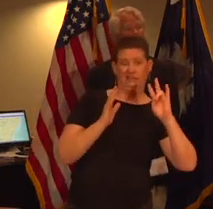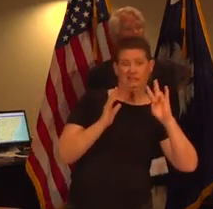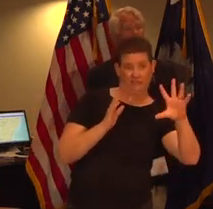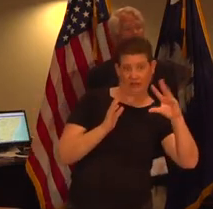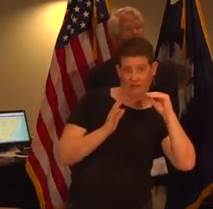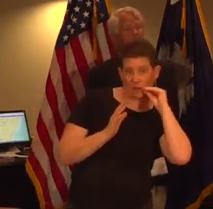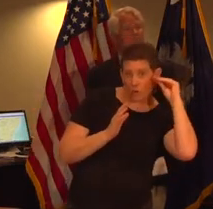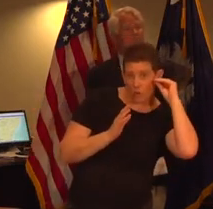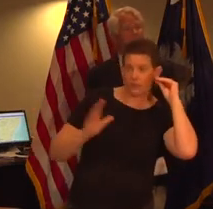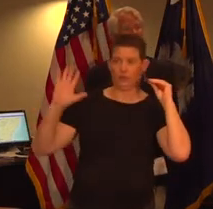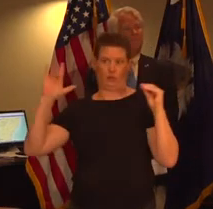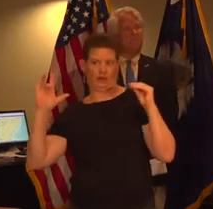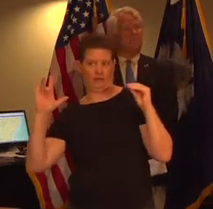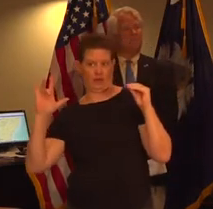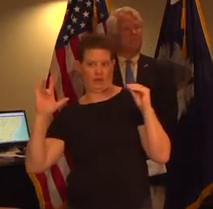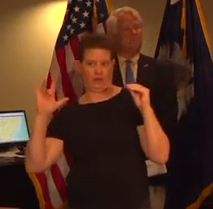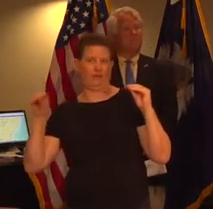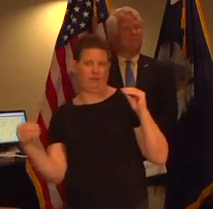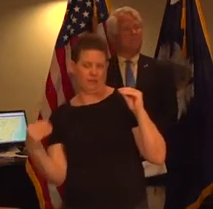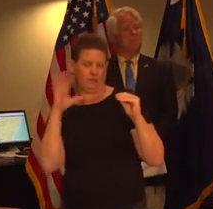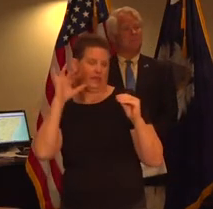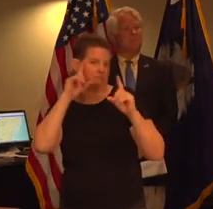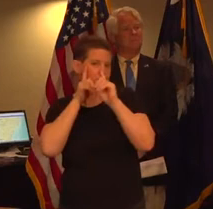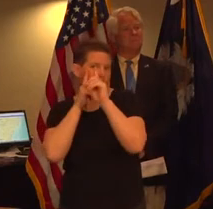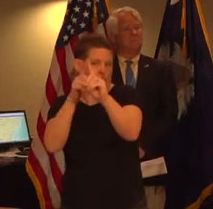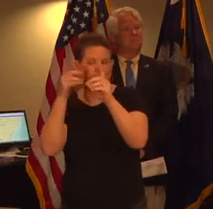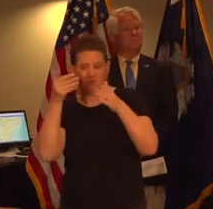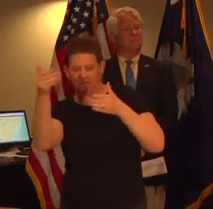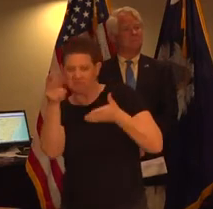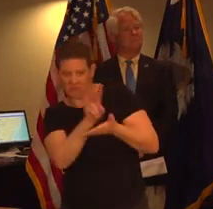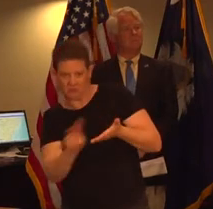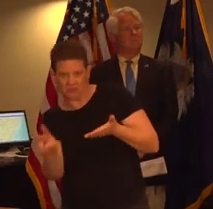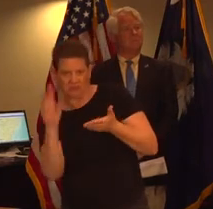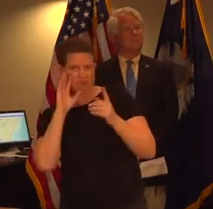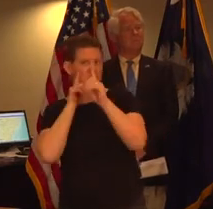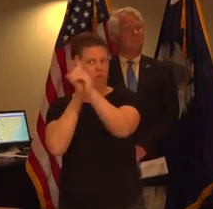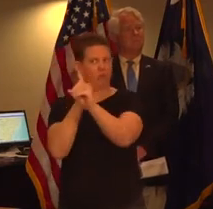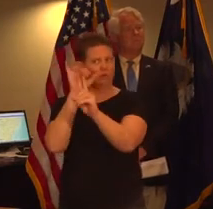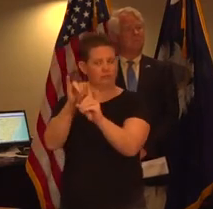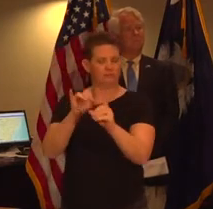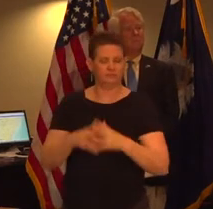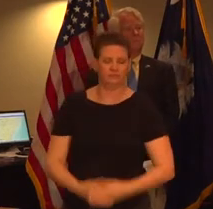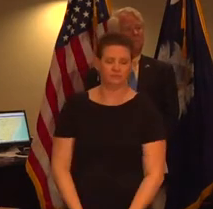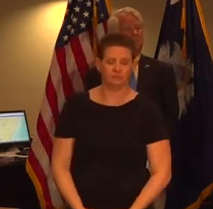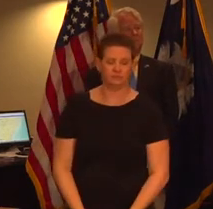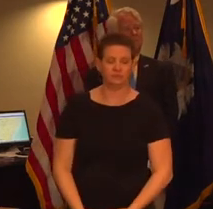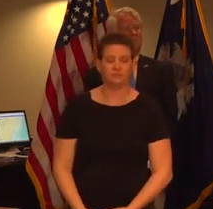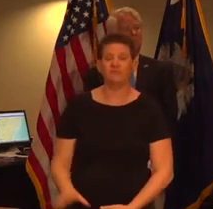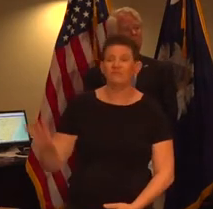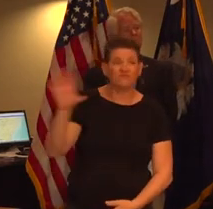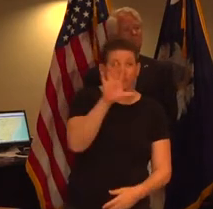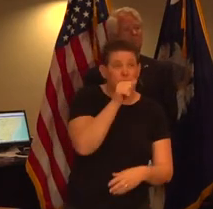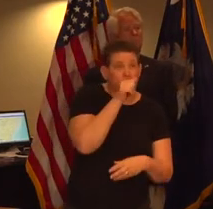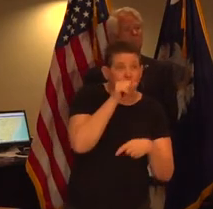working at home in the next two weeks or so and our we urge our private employers